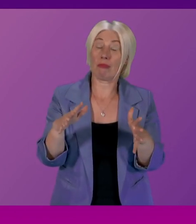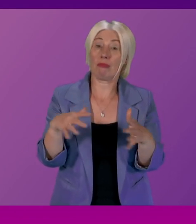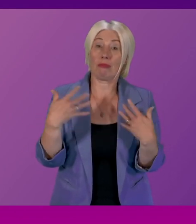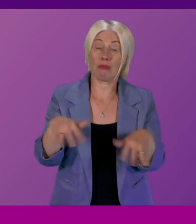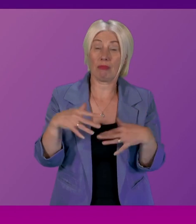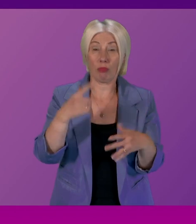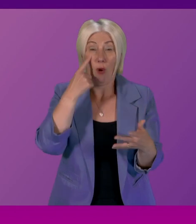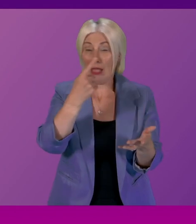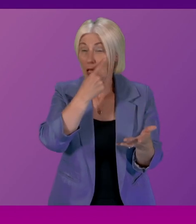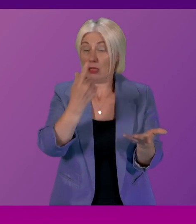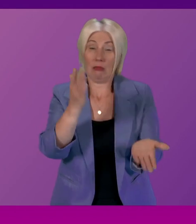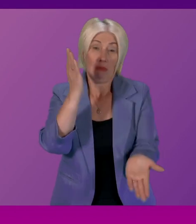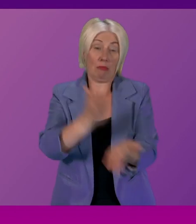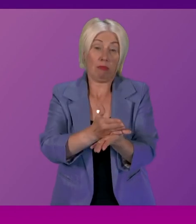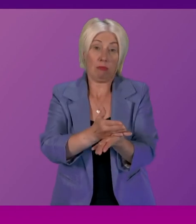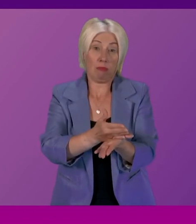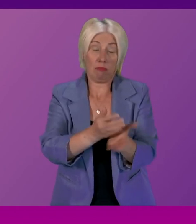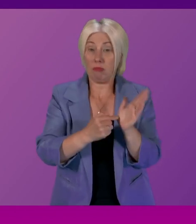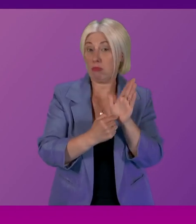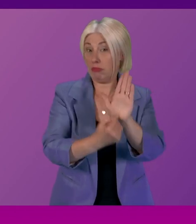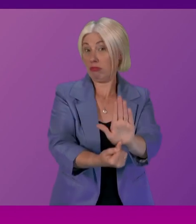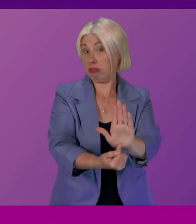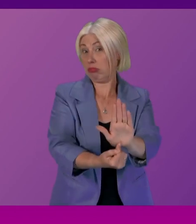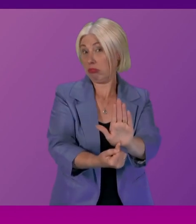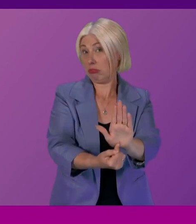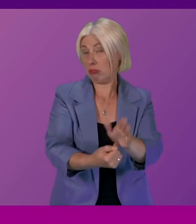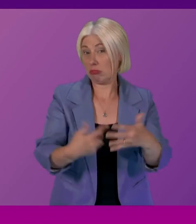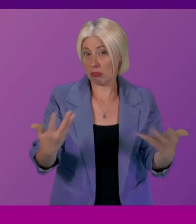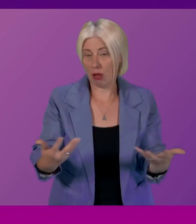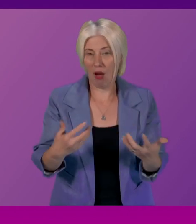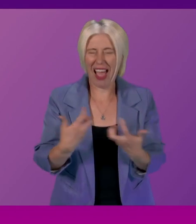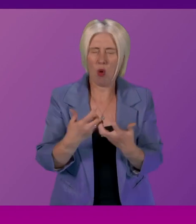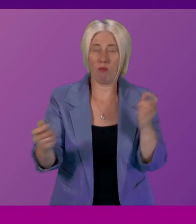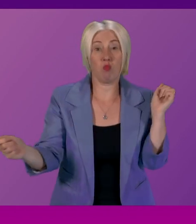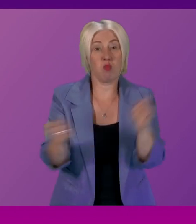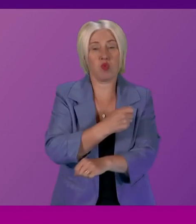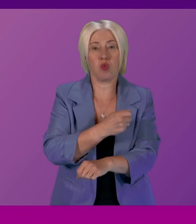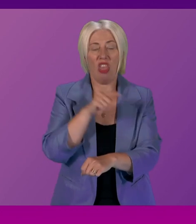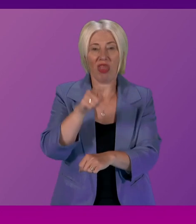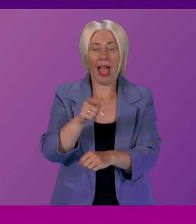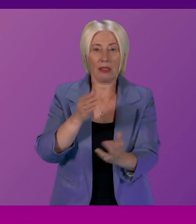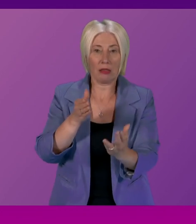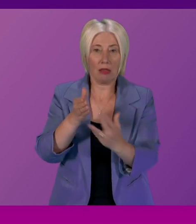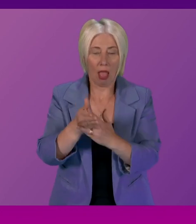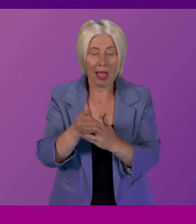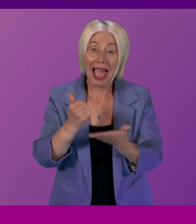obvious and deliberate example of a game changing intervention that can help and assist in relation to